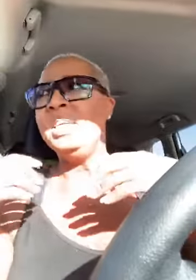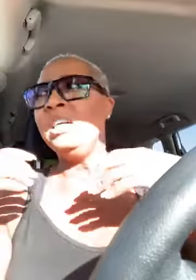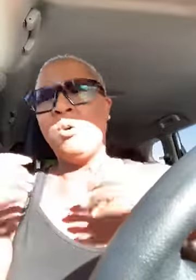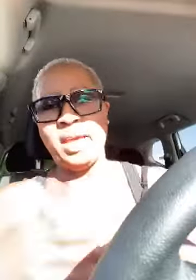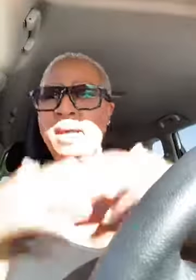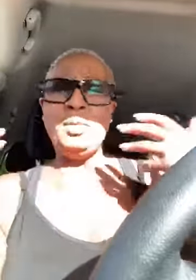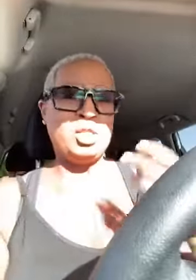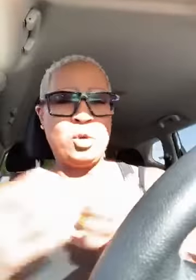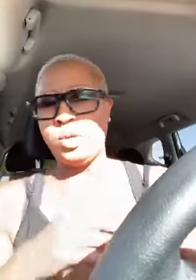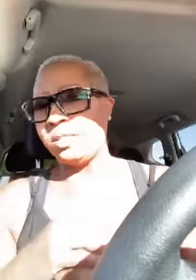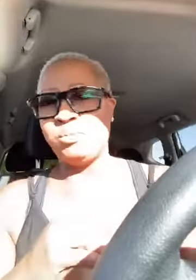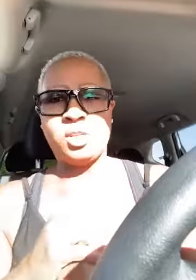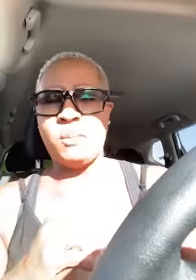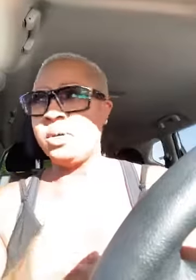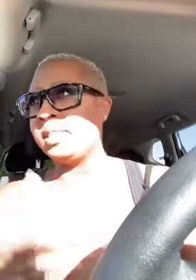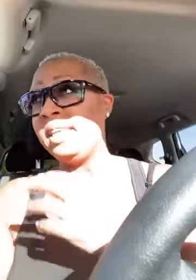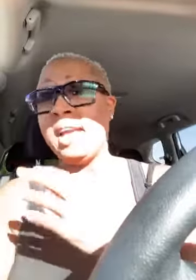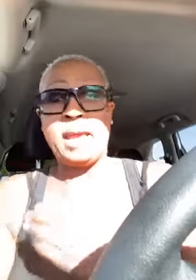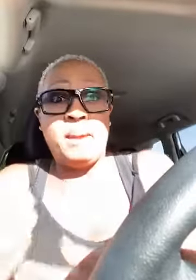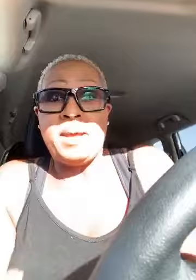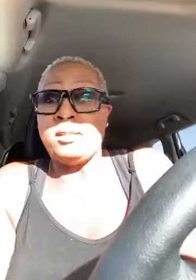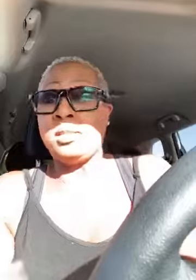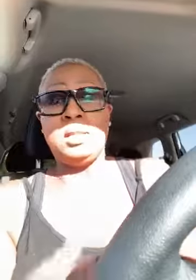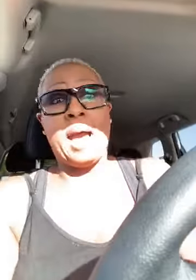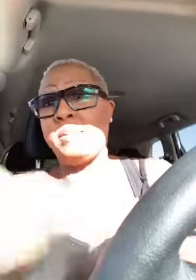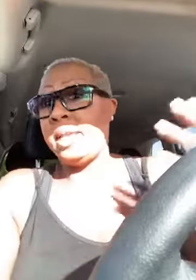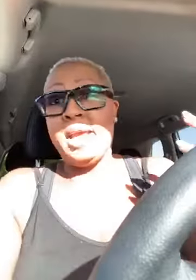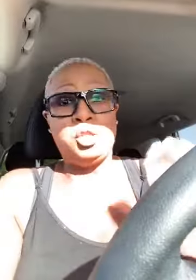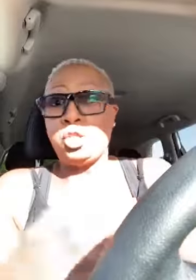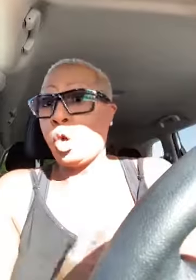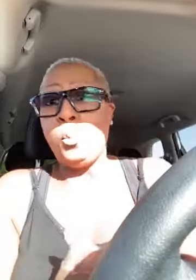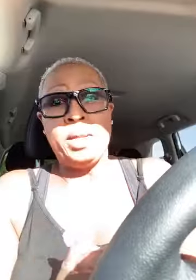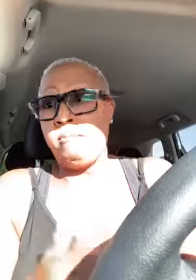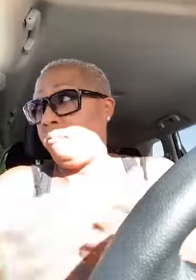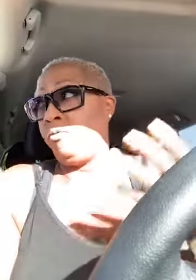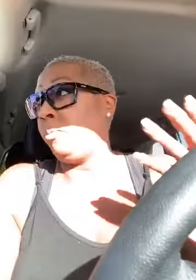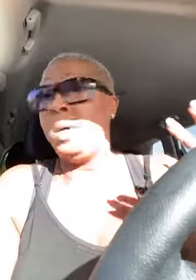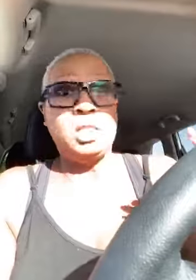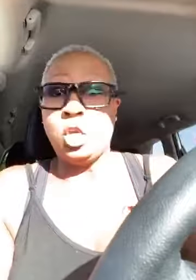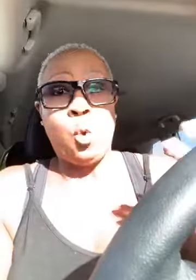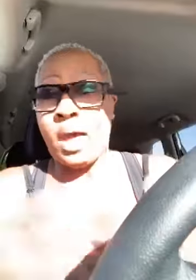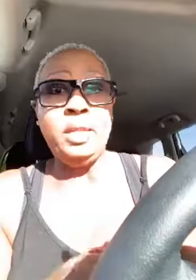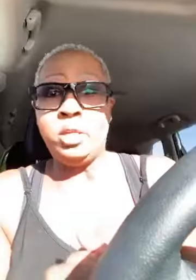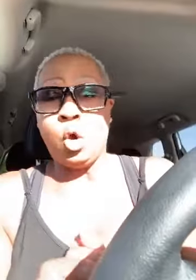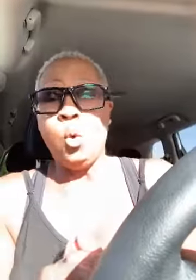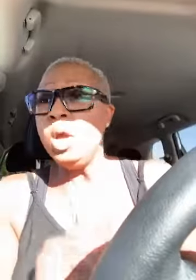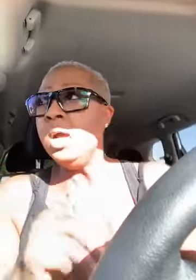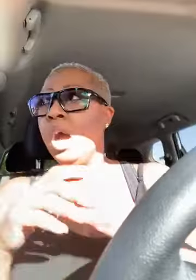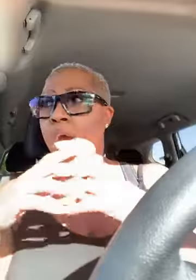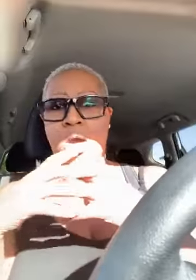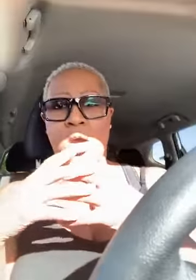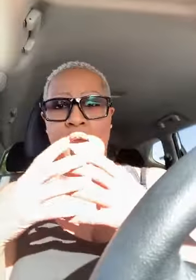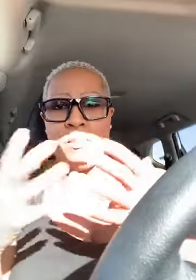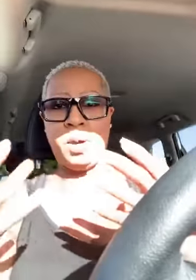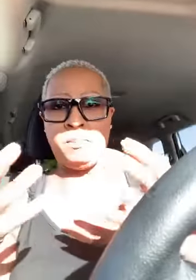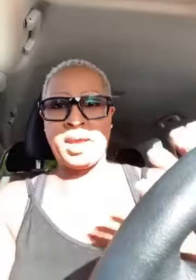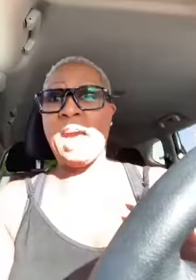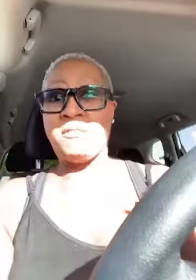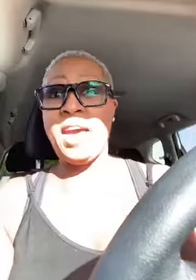okay let me just go get some starbucks and then i came down to the lobby and they had just opened some months ago i didn't know a a cafe